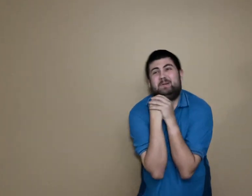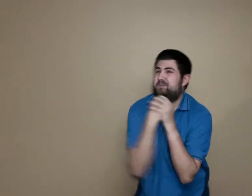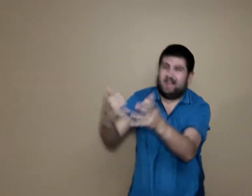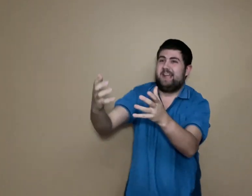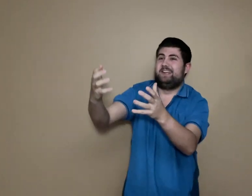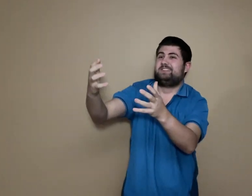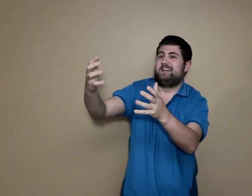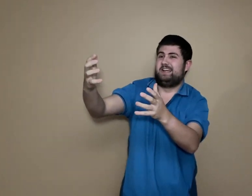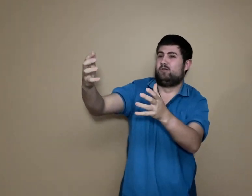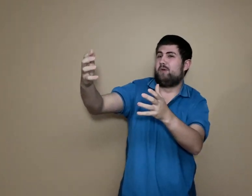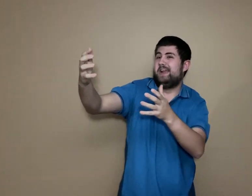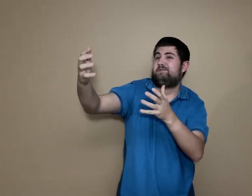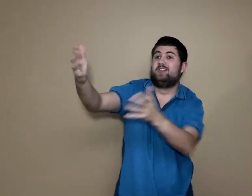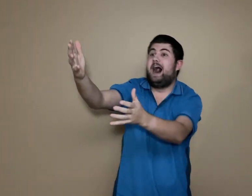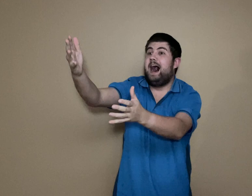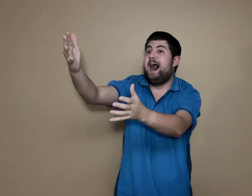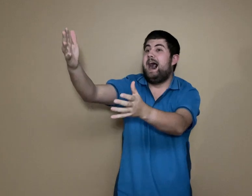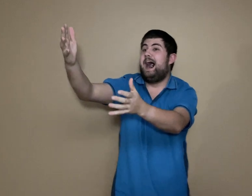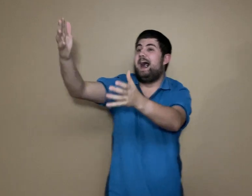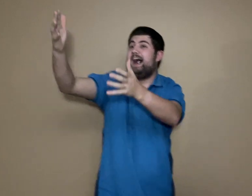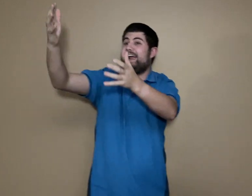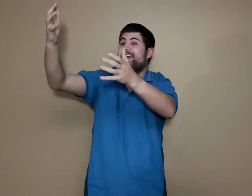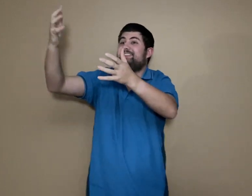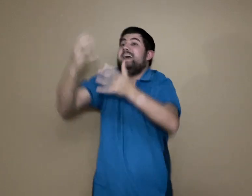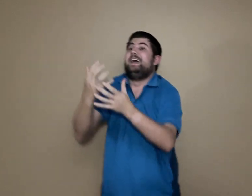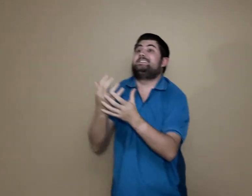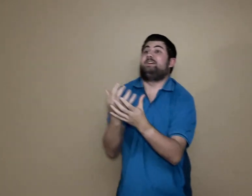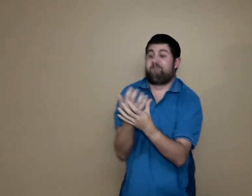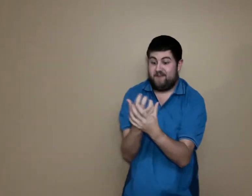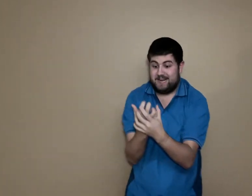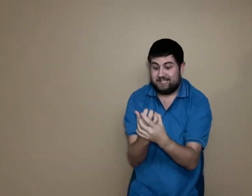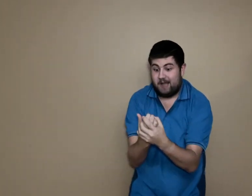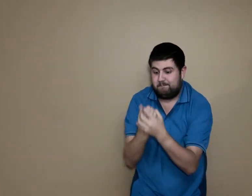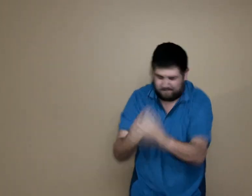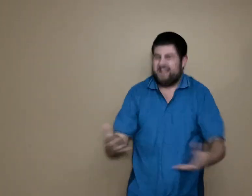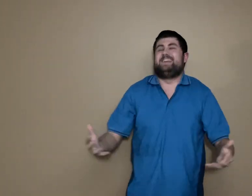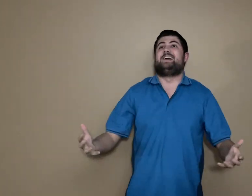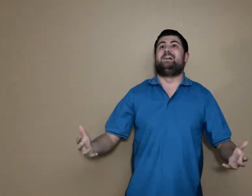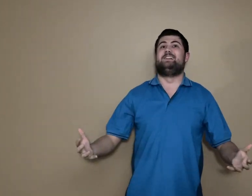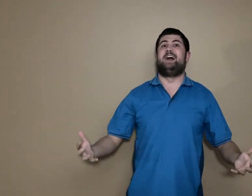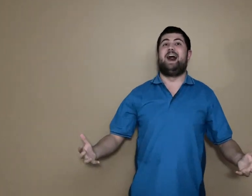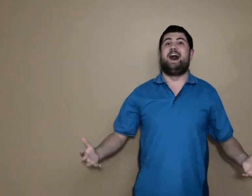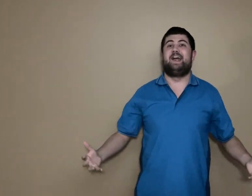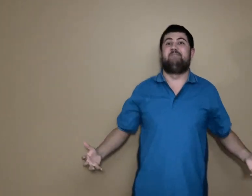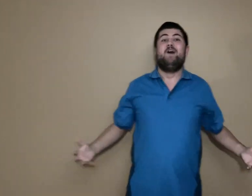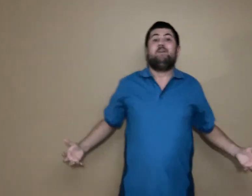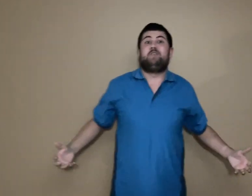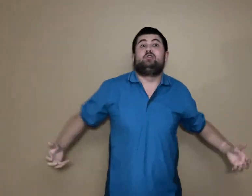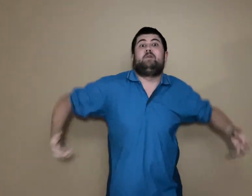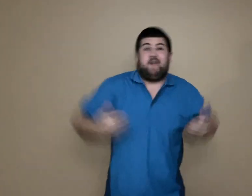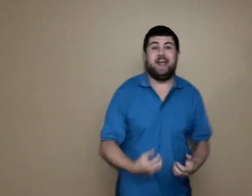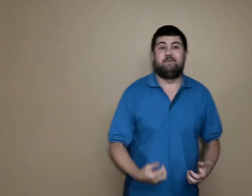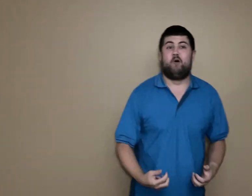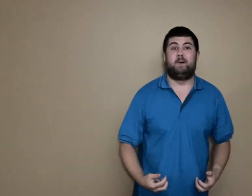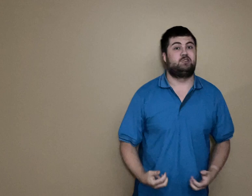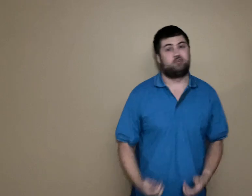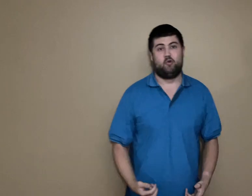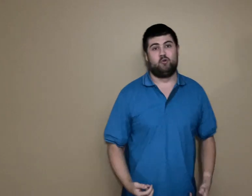but blazing with light. It's the feeling of being alive, filled with evil, but truly